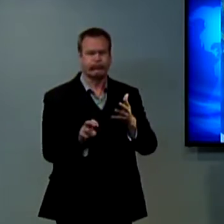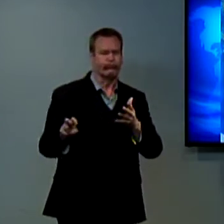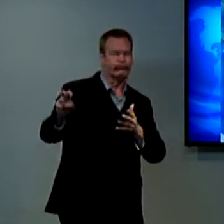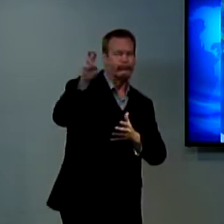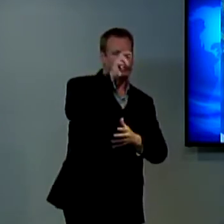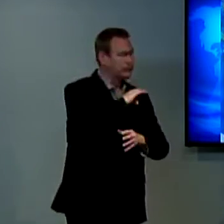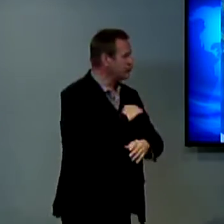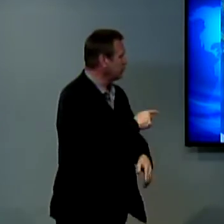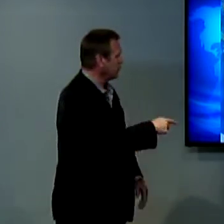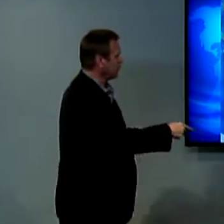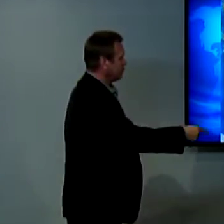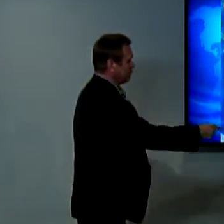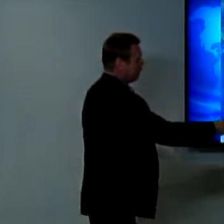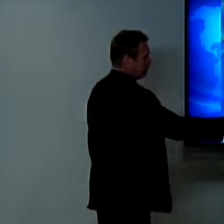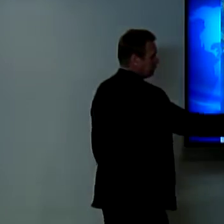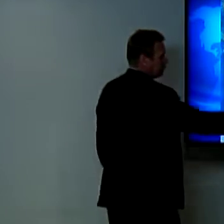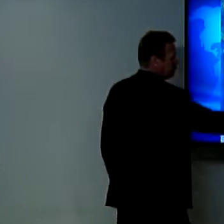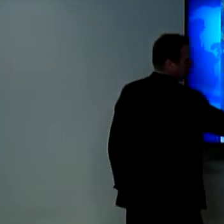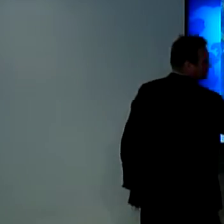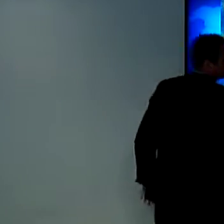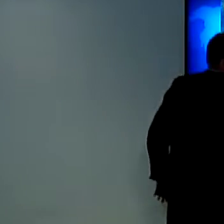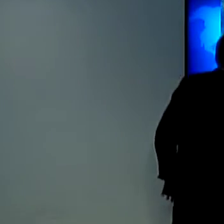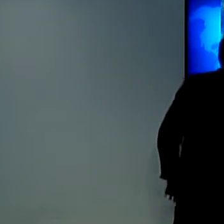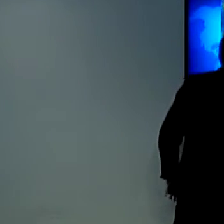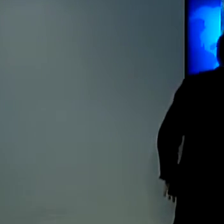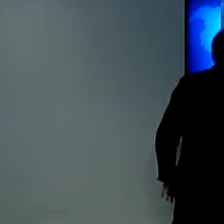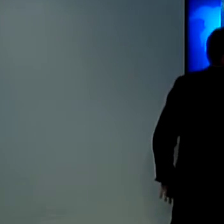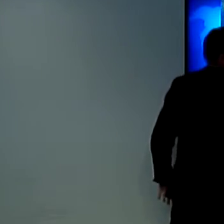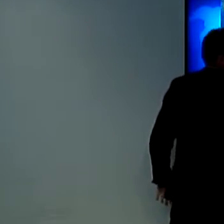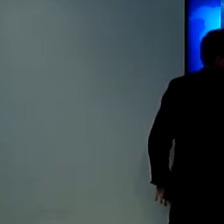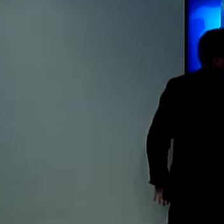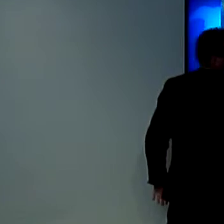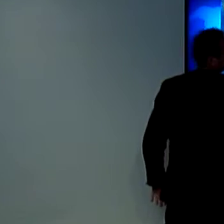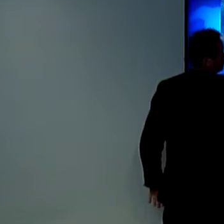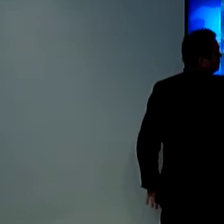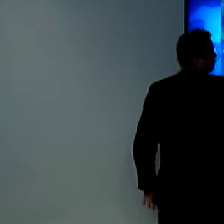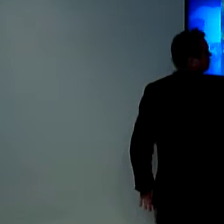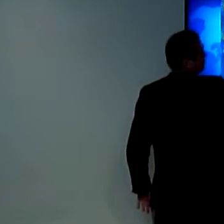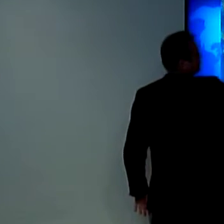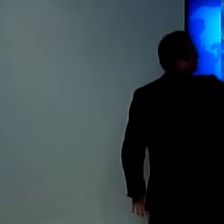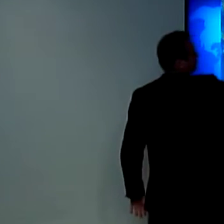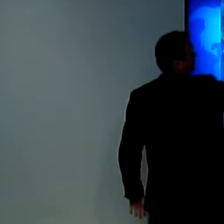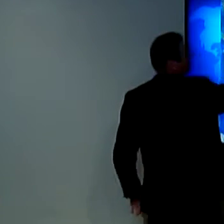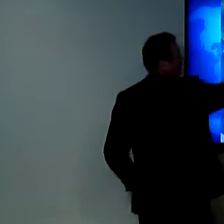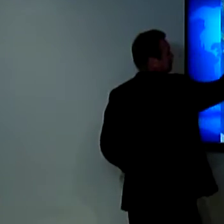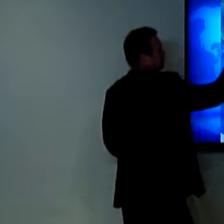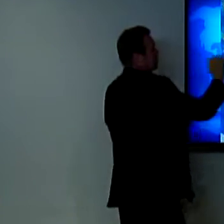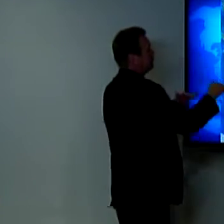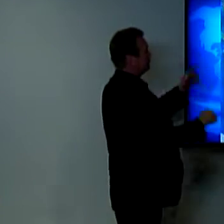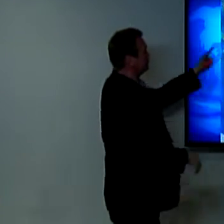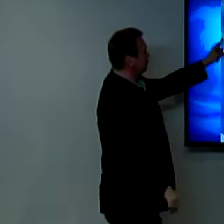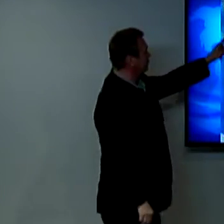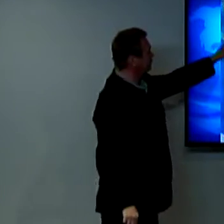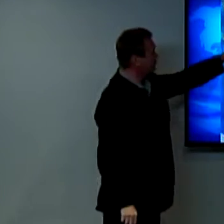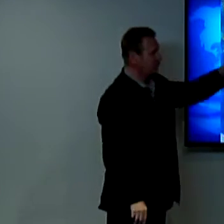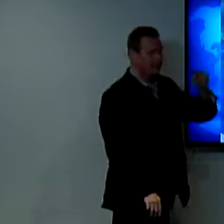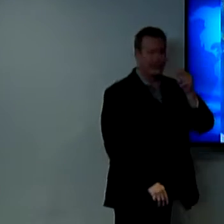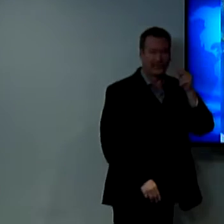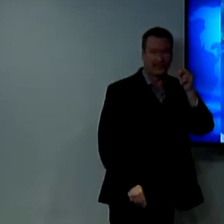of Paul and Silas as they traveled through all of these different places that you can see here on the map until they ended